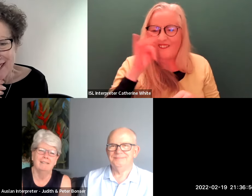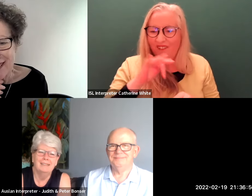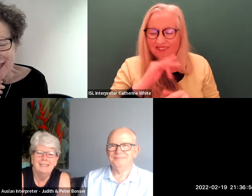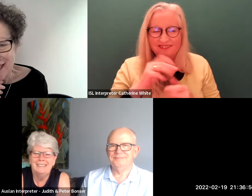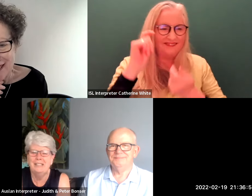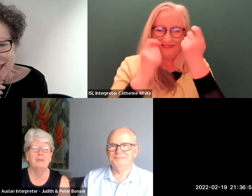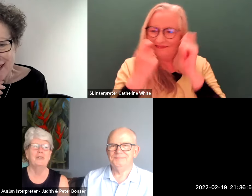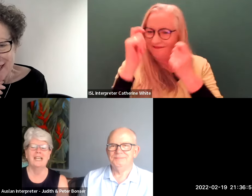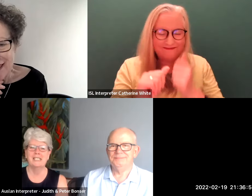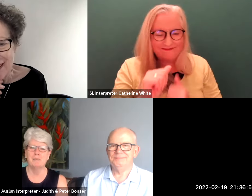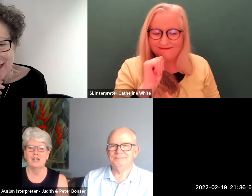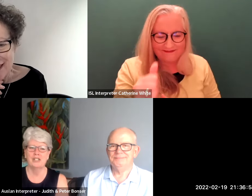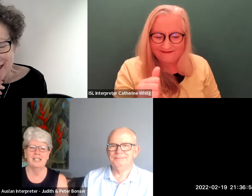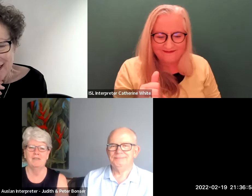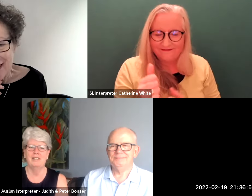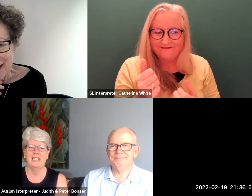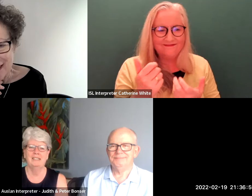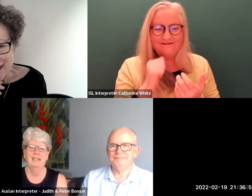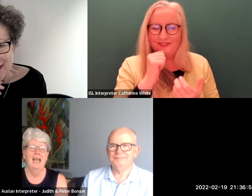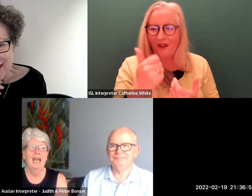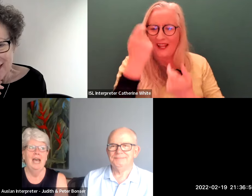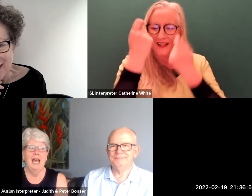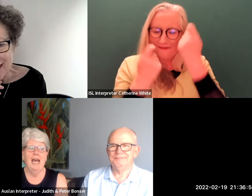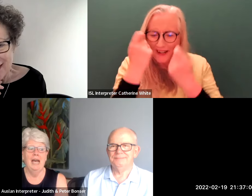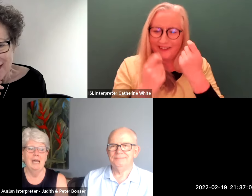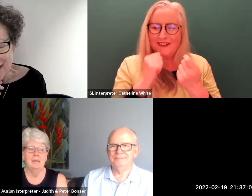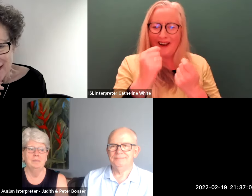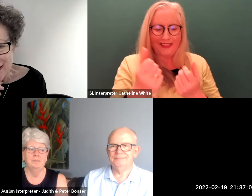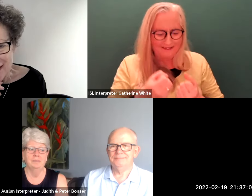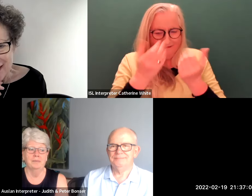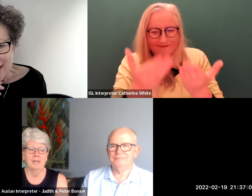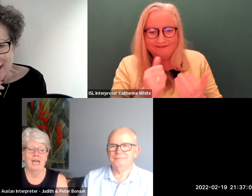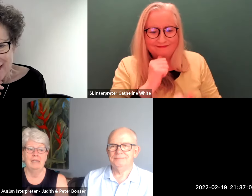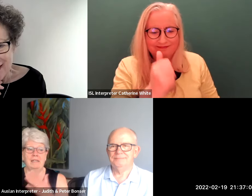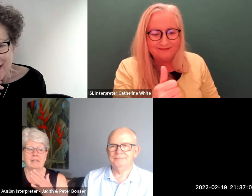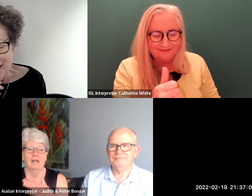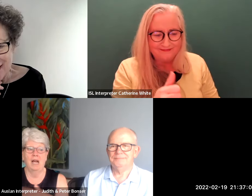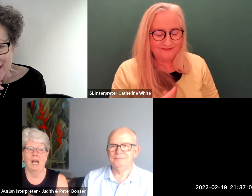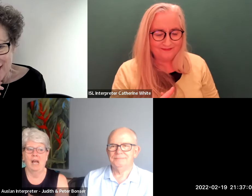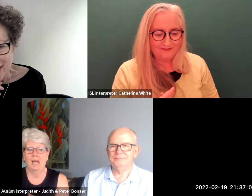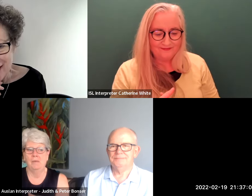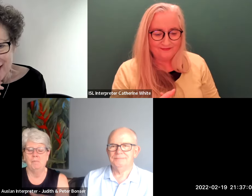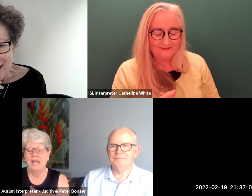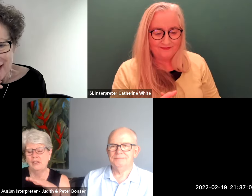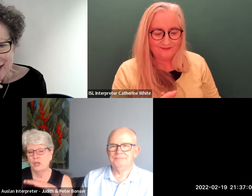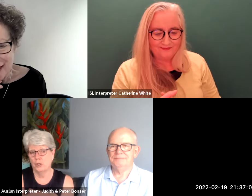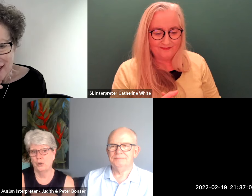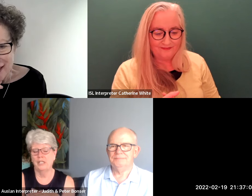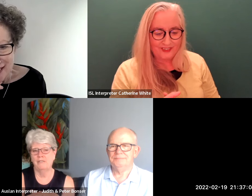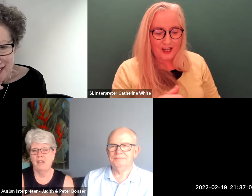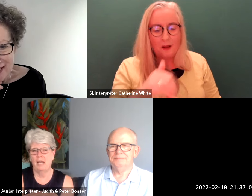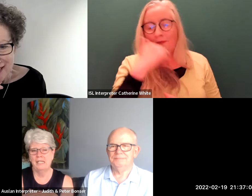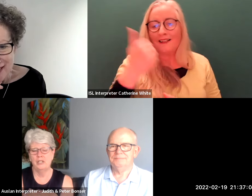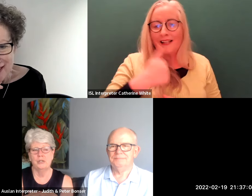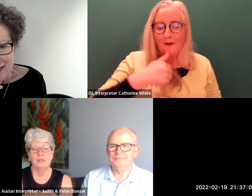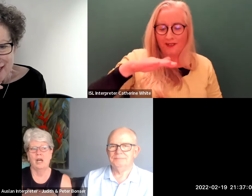and you know all that expression and everything um and being the girl